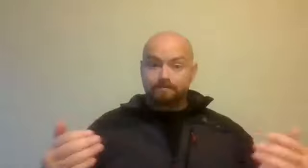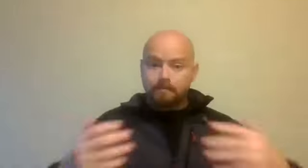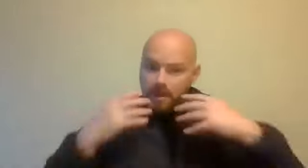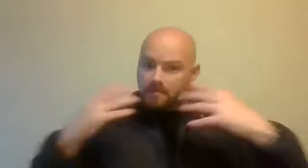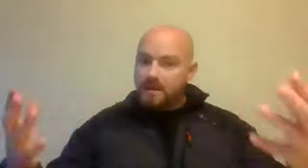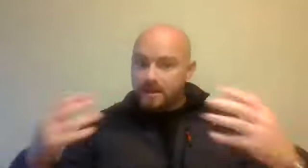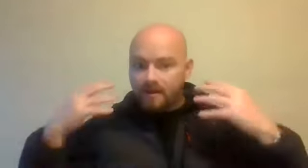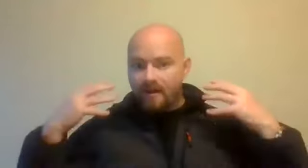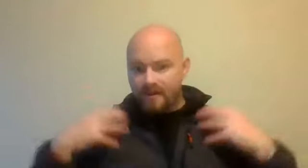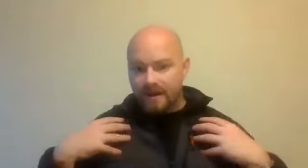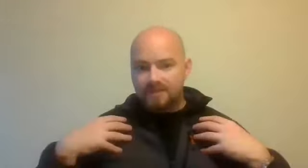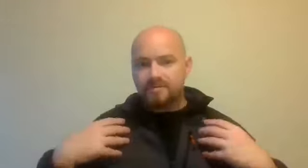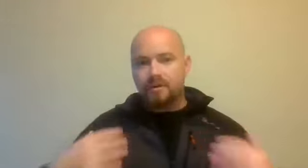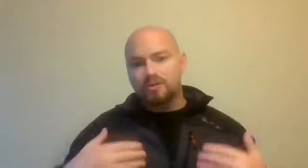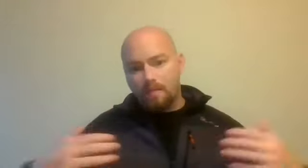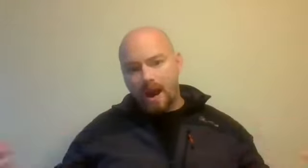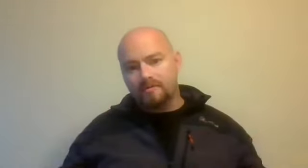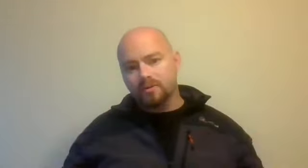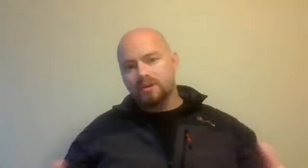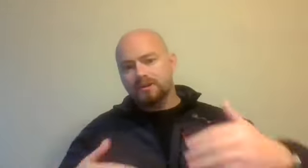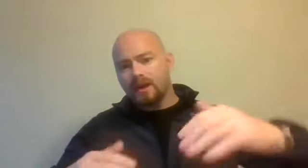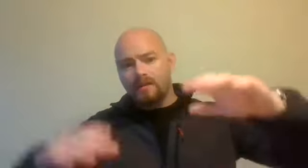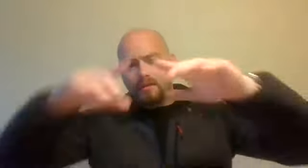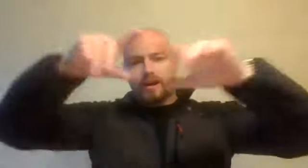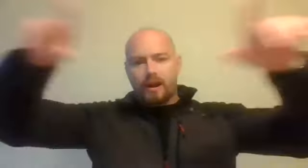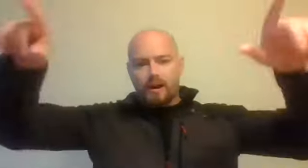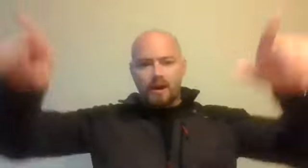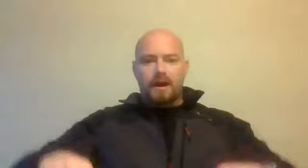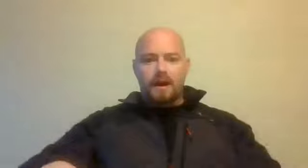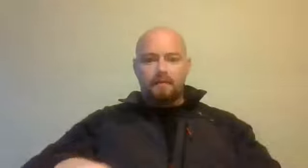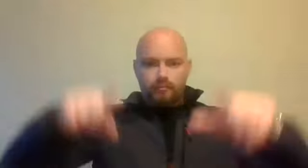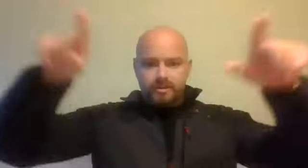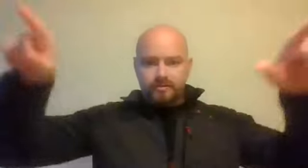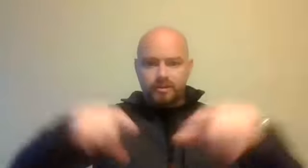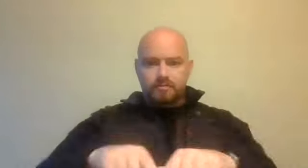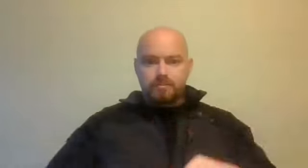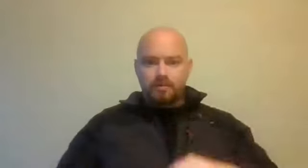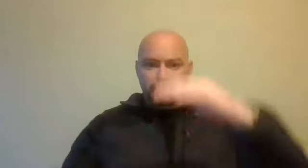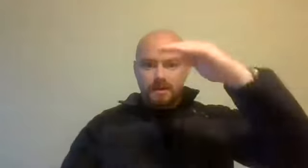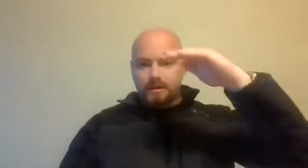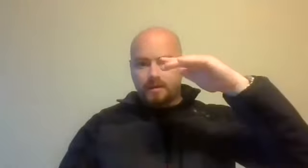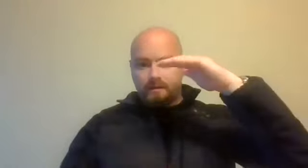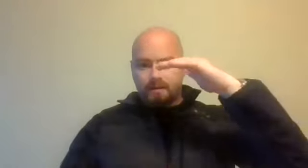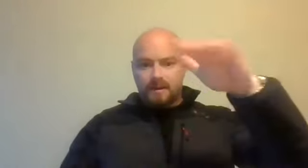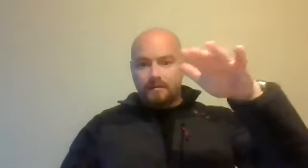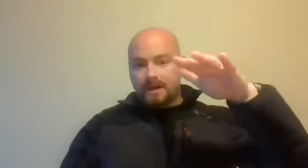PPE, very last resort, apart from other things like you look on our risk reduction pyramid, you know, have eliminate,